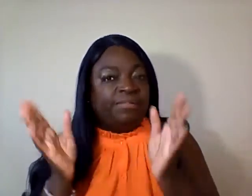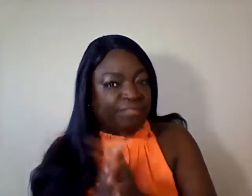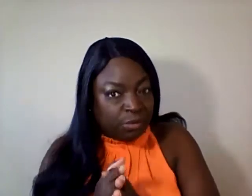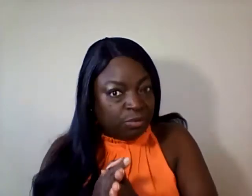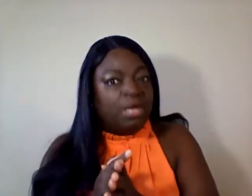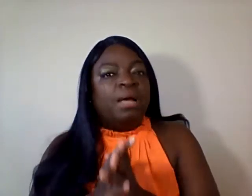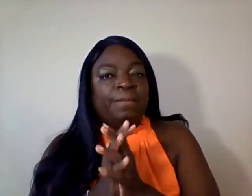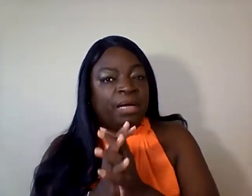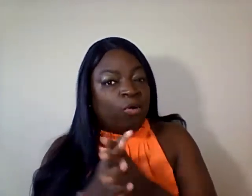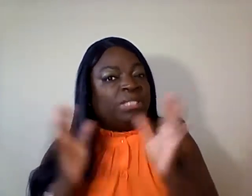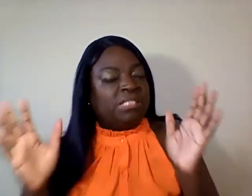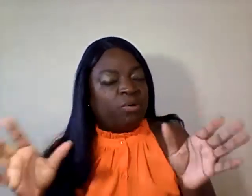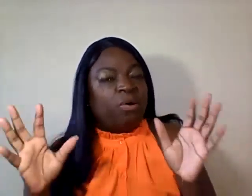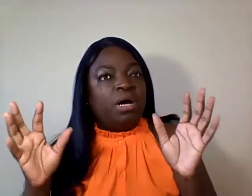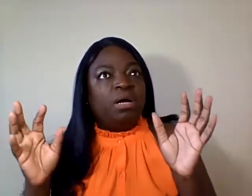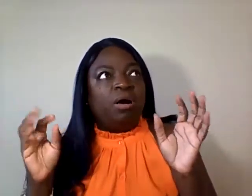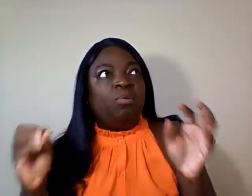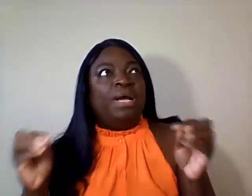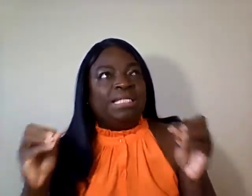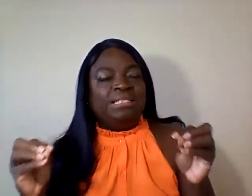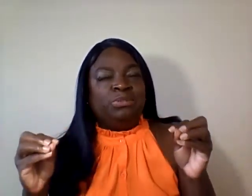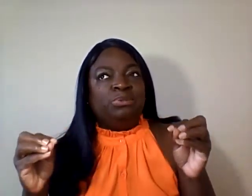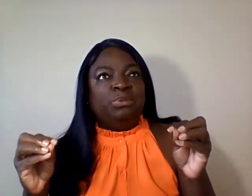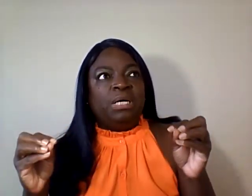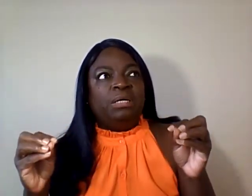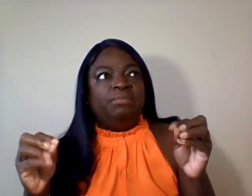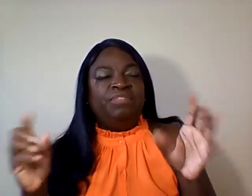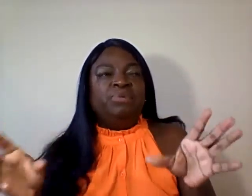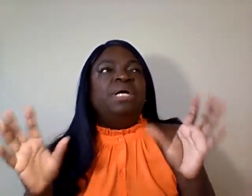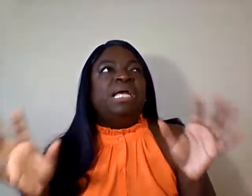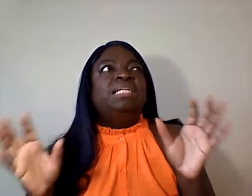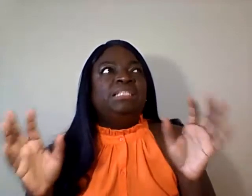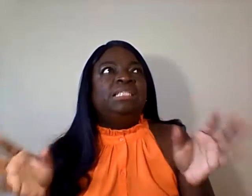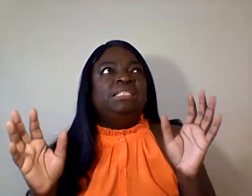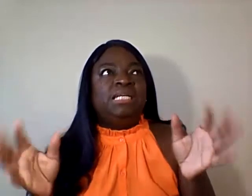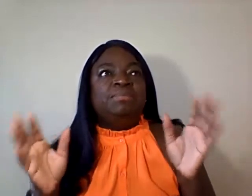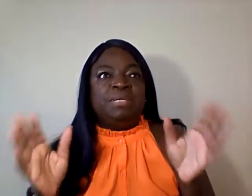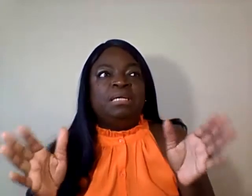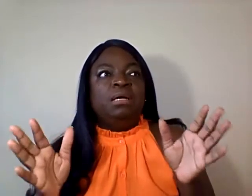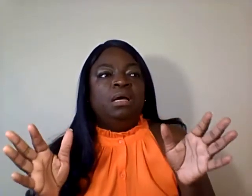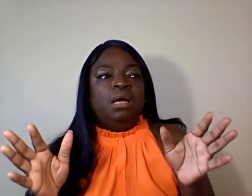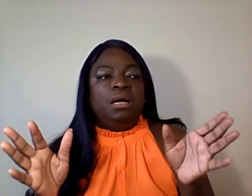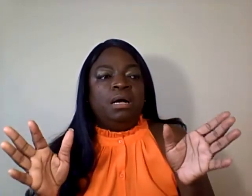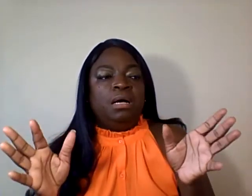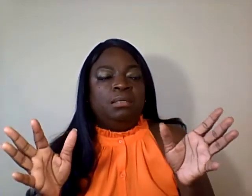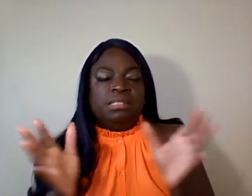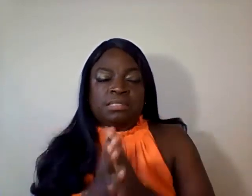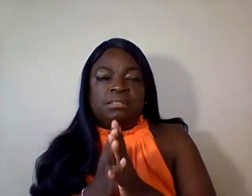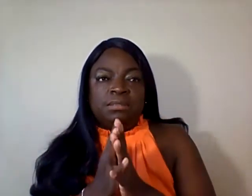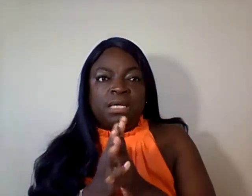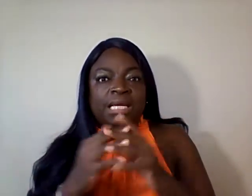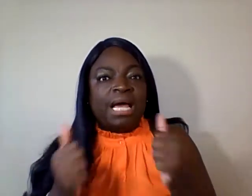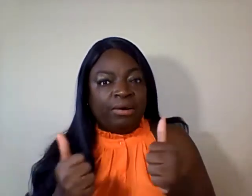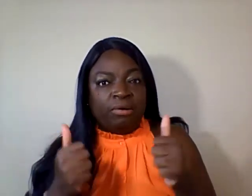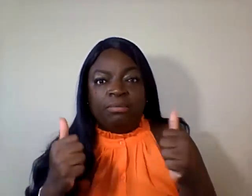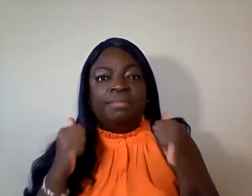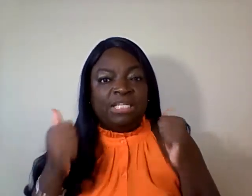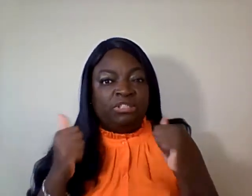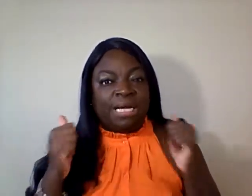food. But, or, or a way to, uh, food and just give me, uh, a lighter. Make sure I